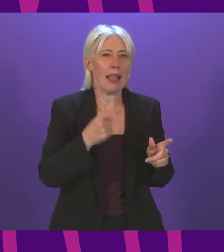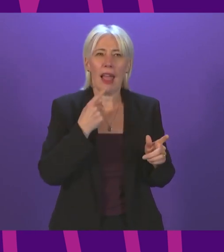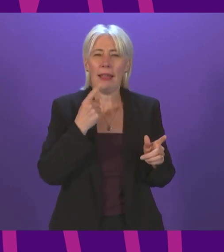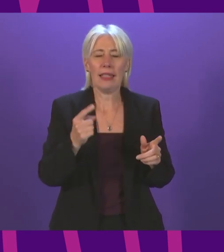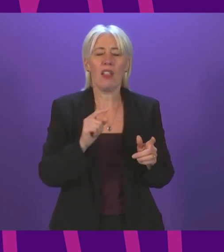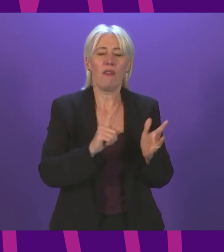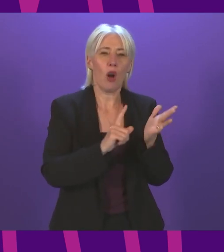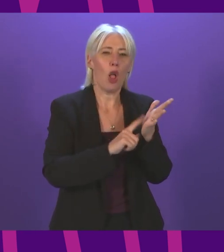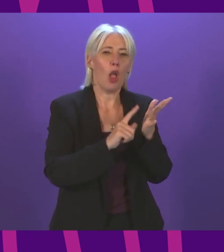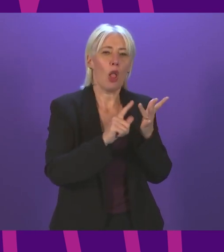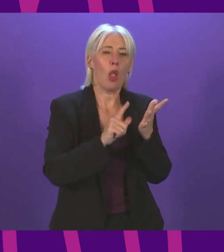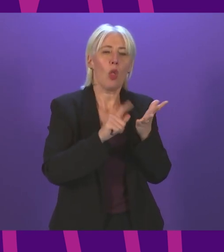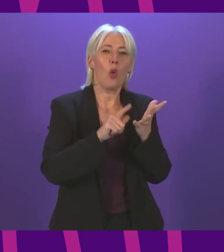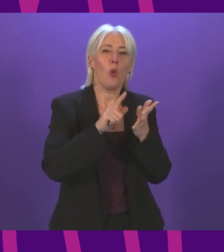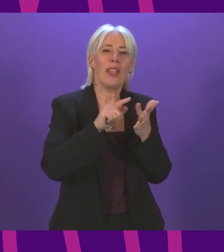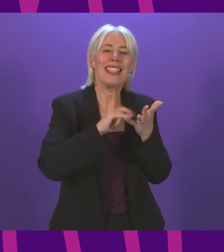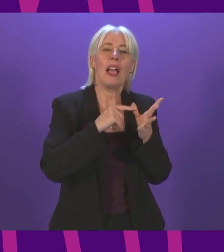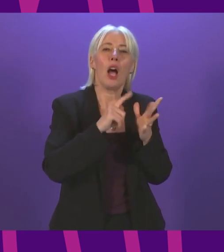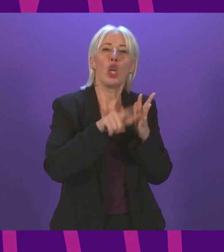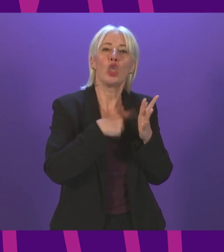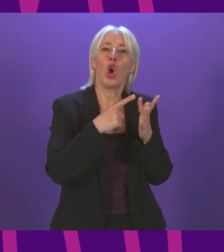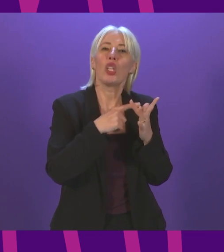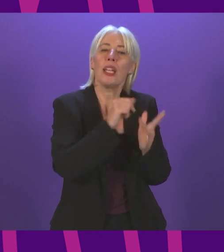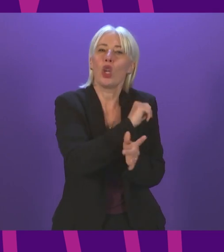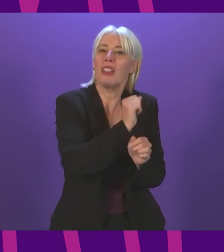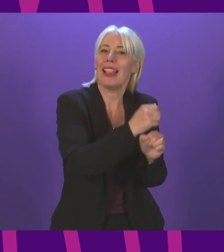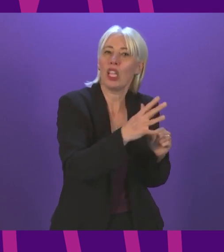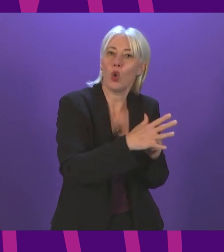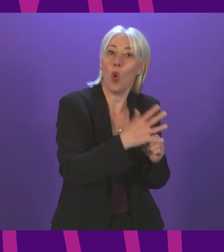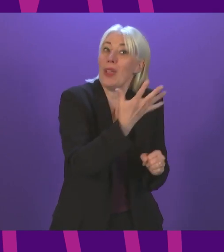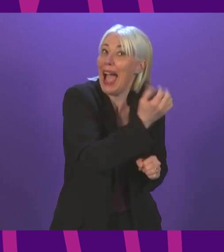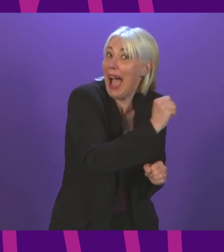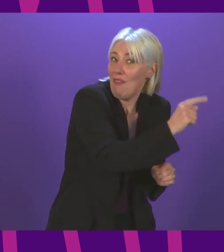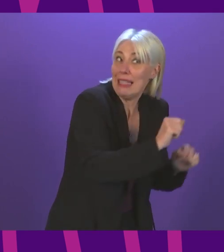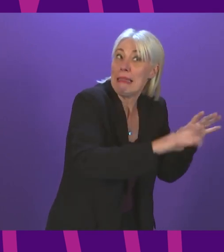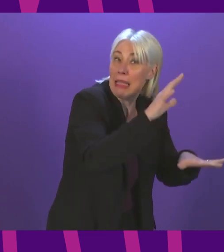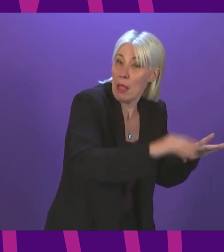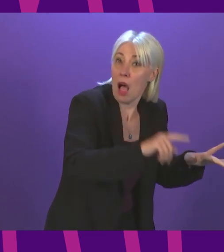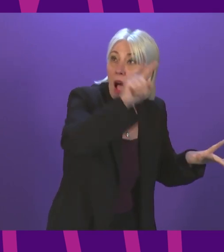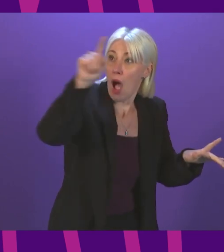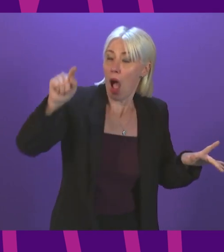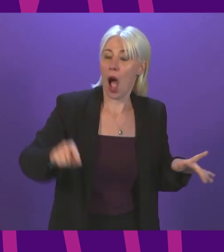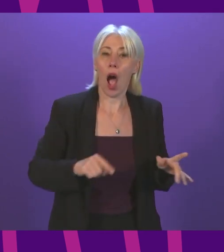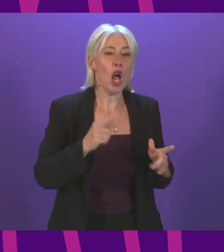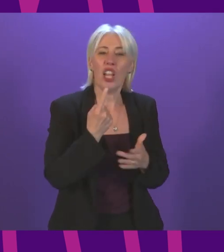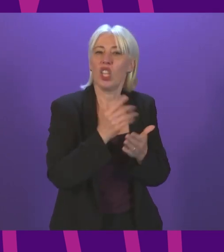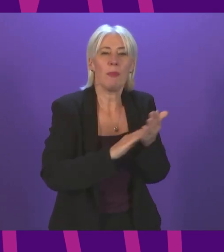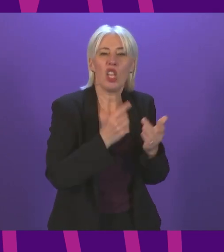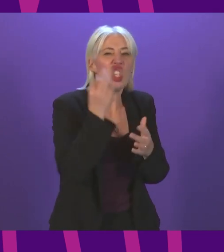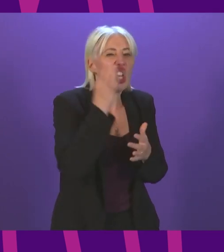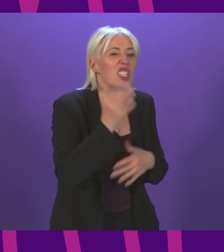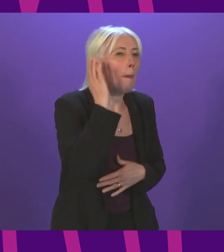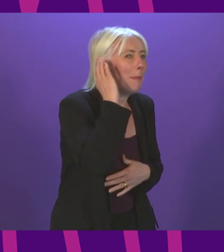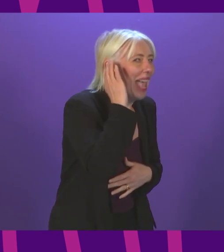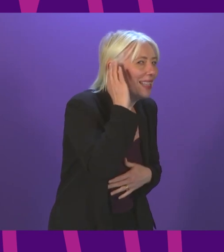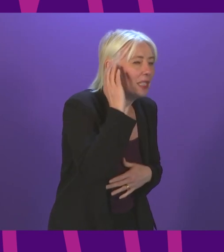that we had for the Louisa Jordan is available for them to use. Now, it's not just a case of simply setting up beds. We have to have staffed beds as well. So, you'd have